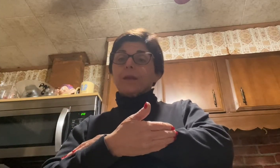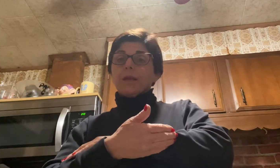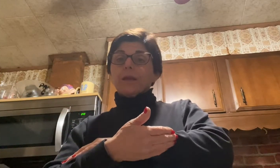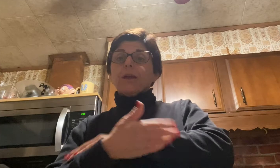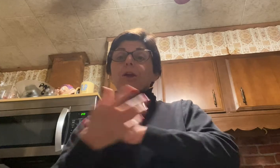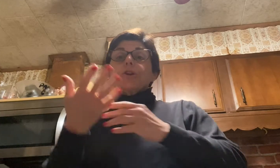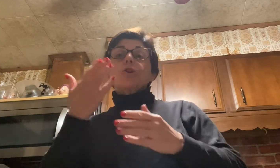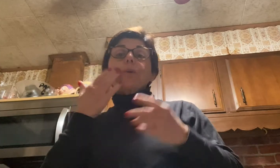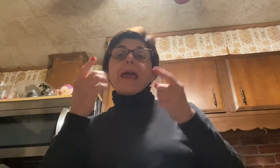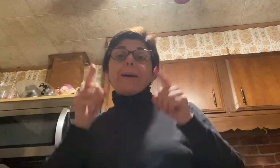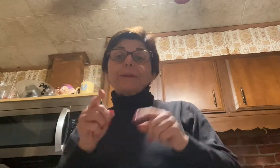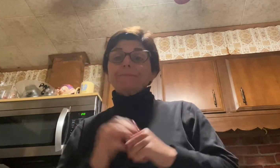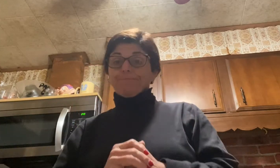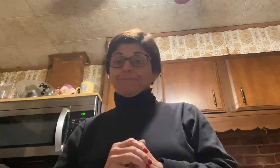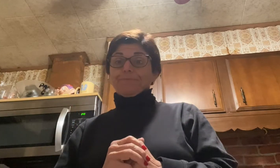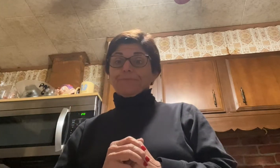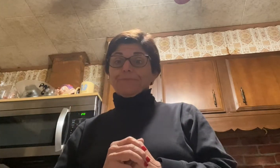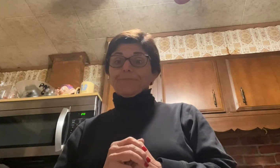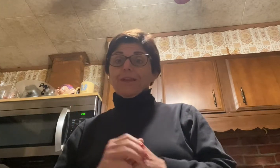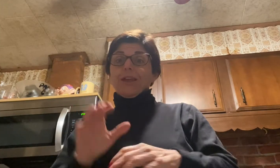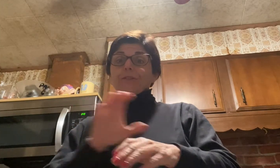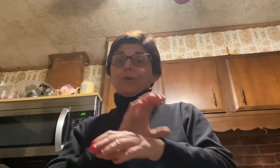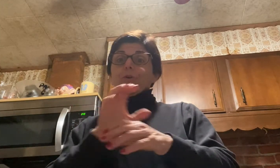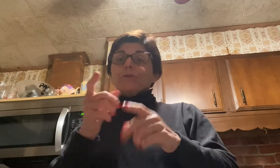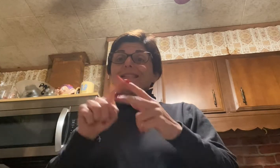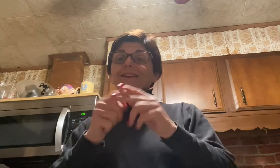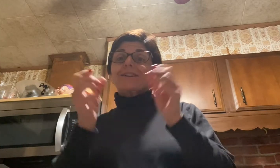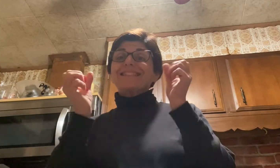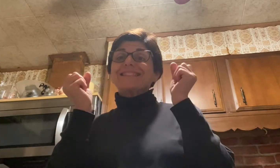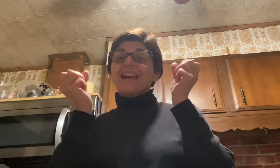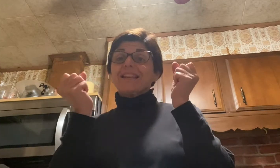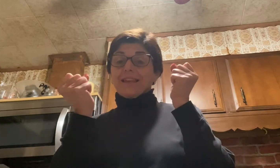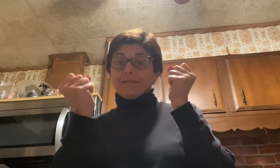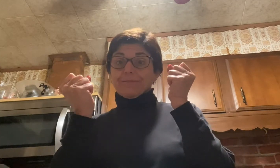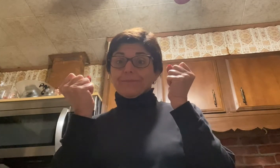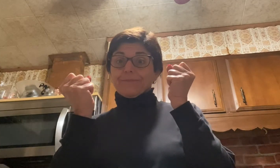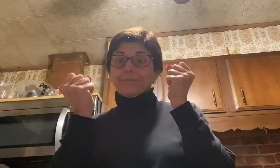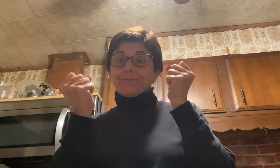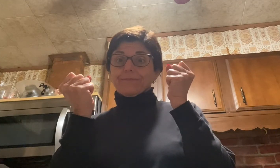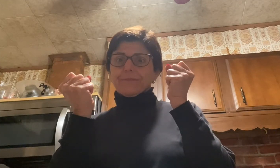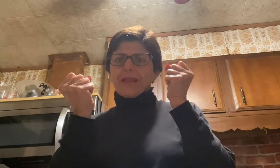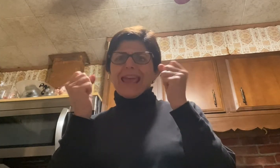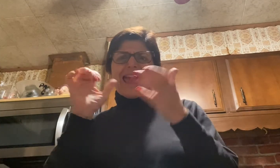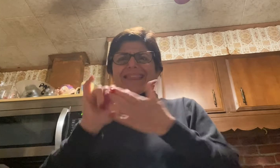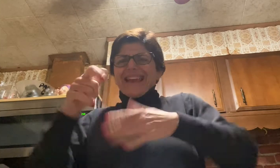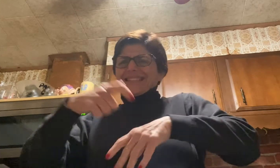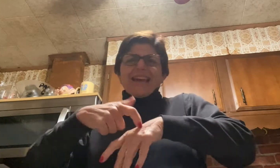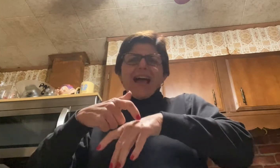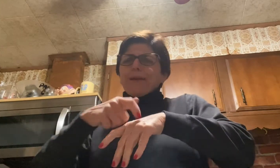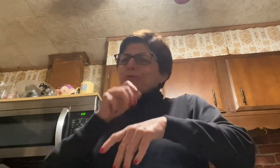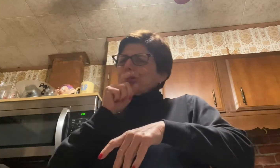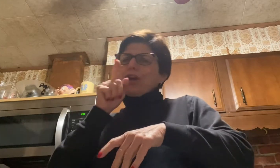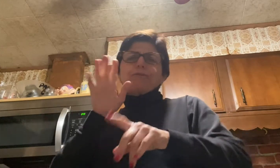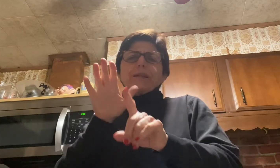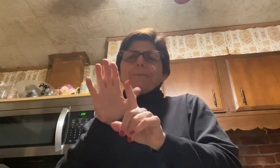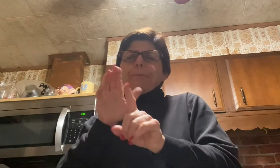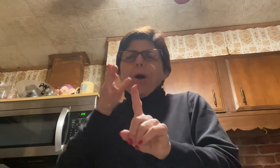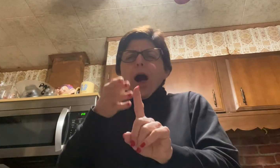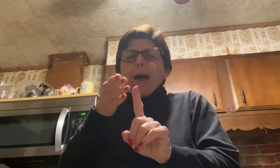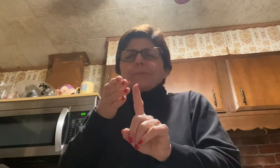You know what happened? The chorus started signing. And that time, it was not really popular